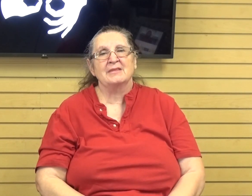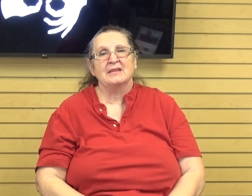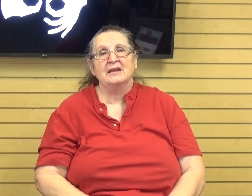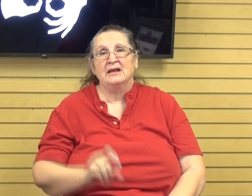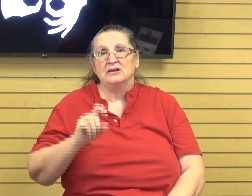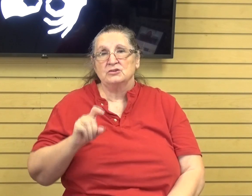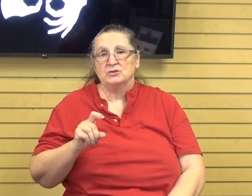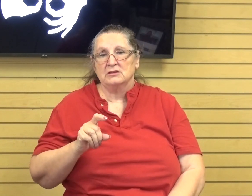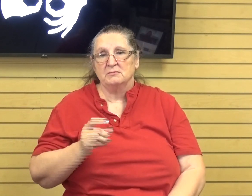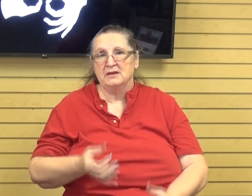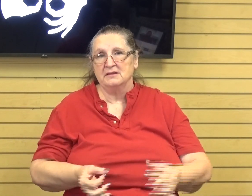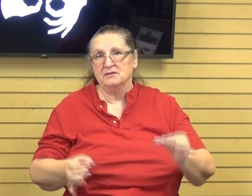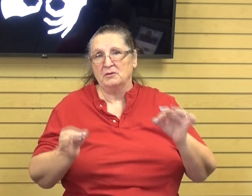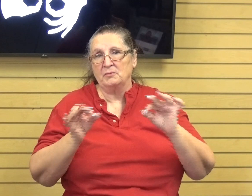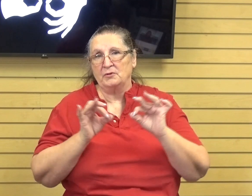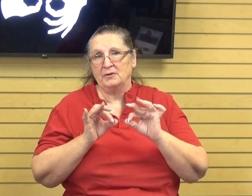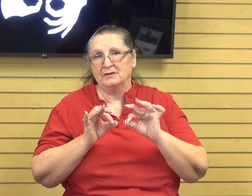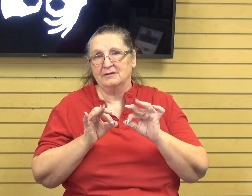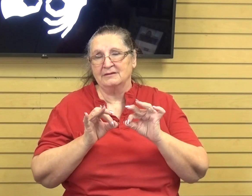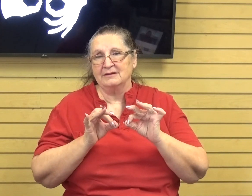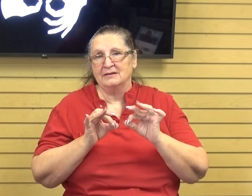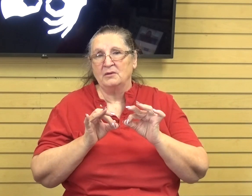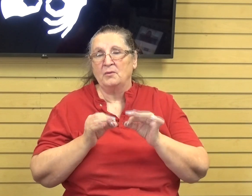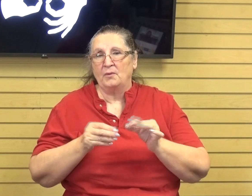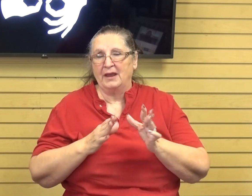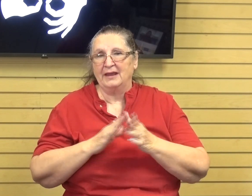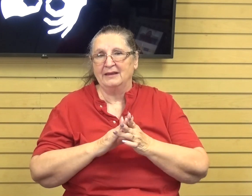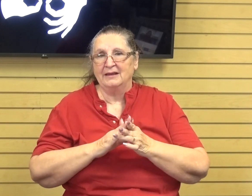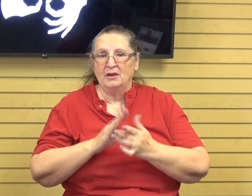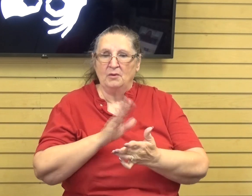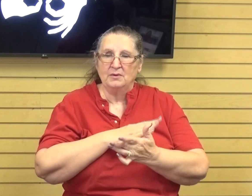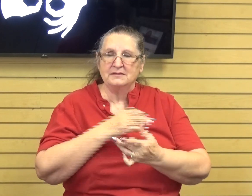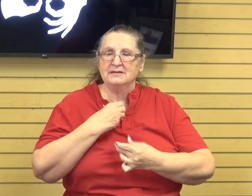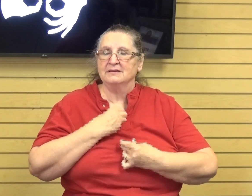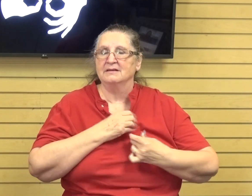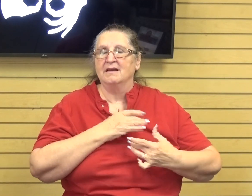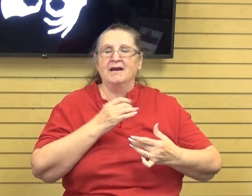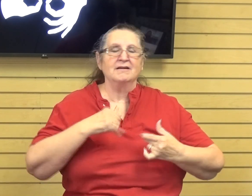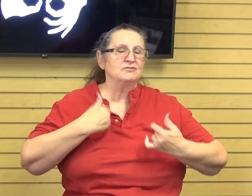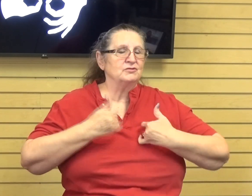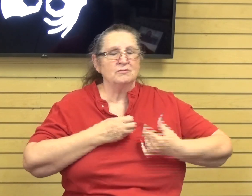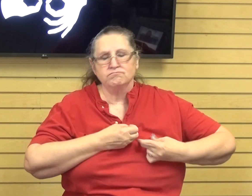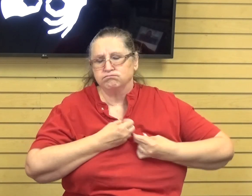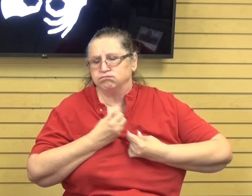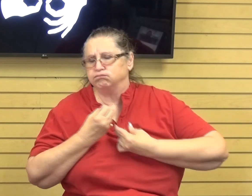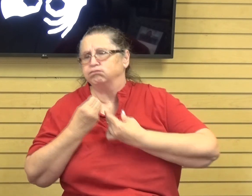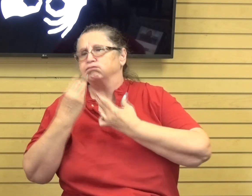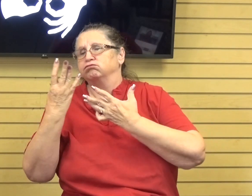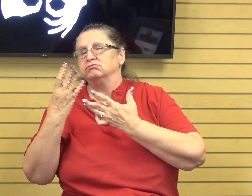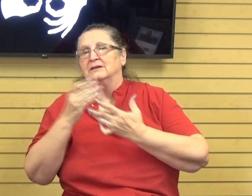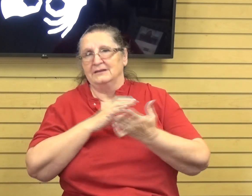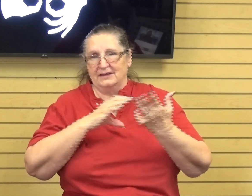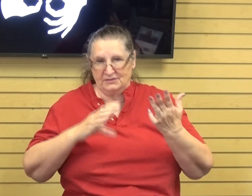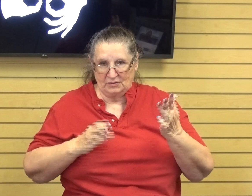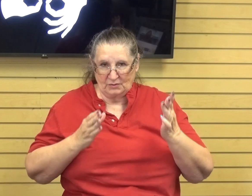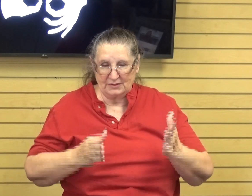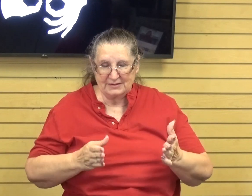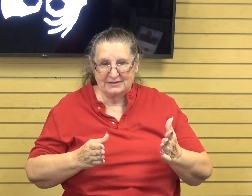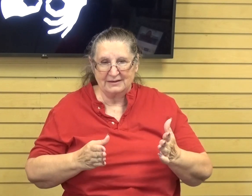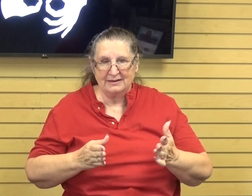the most important and chief way. So when we sing, we're expressing our joy, okay, as a Christian and giving thanks to Him